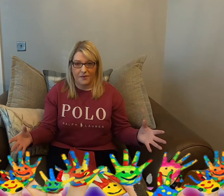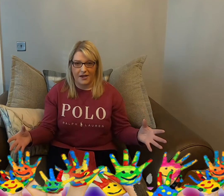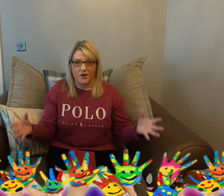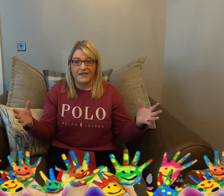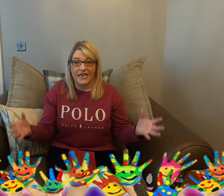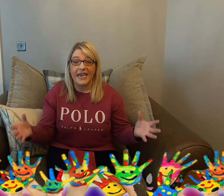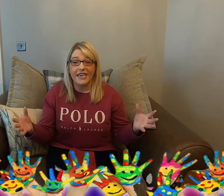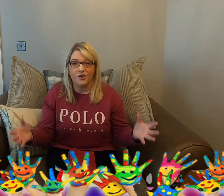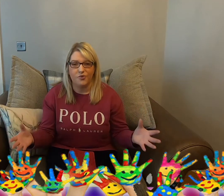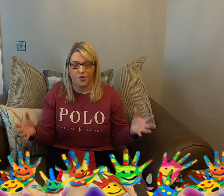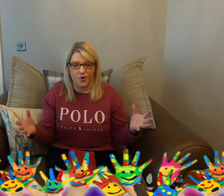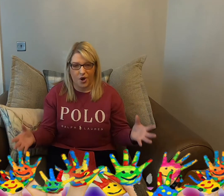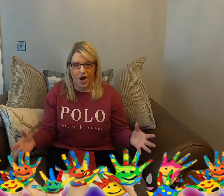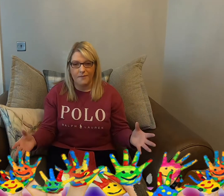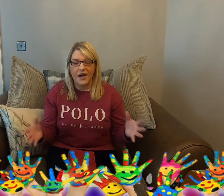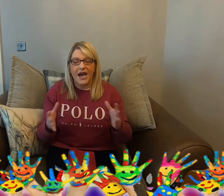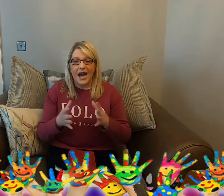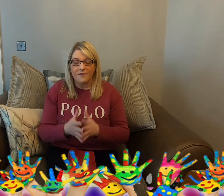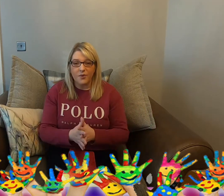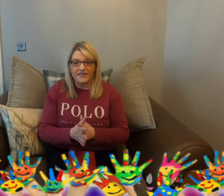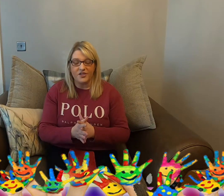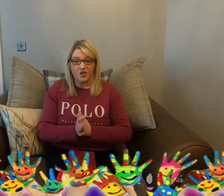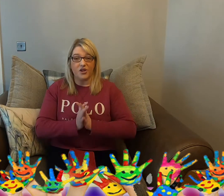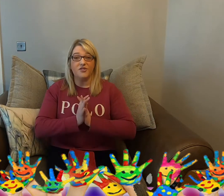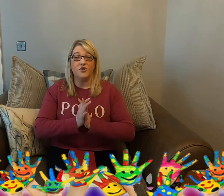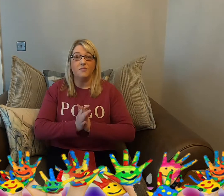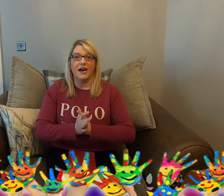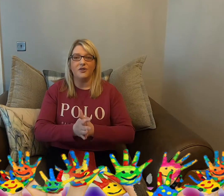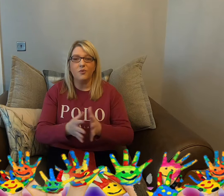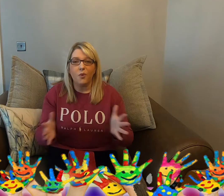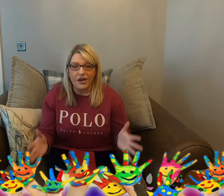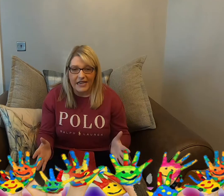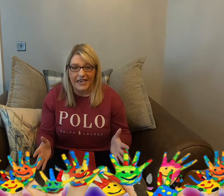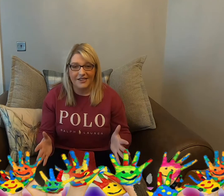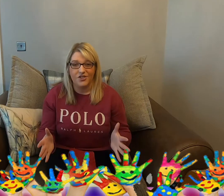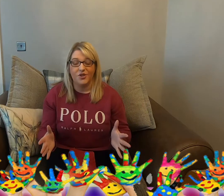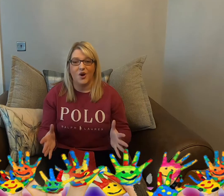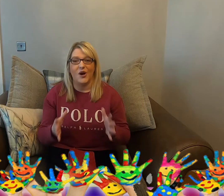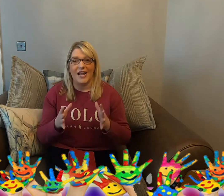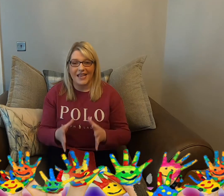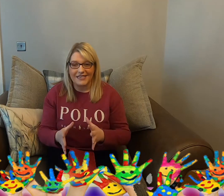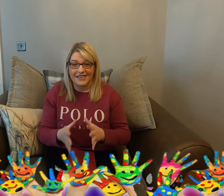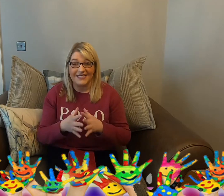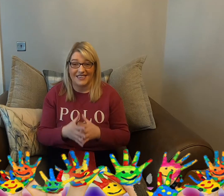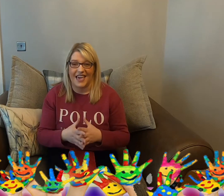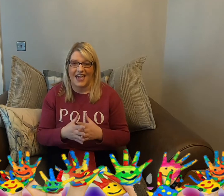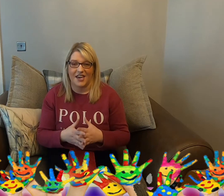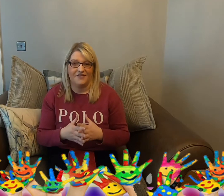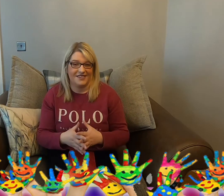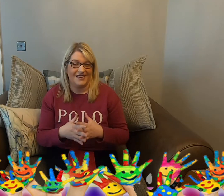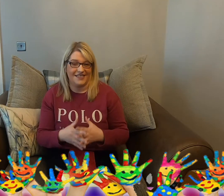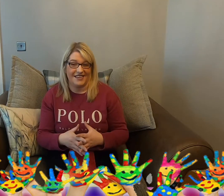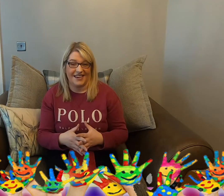bigger. And he grew up. And boys and girls, no matter what age you are listening to KFC tonight,